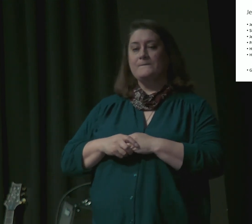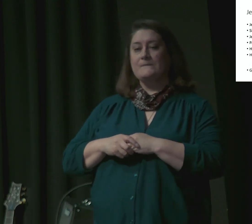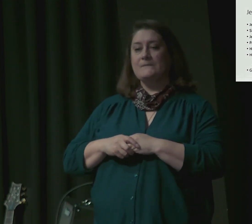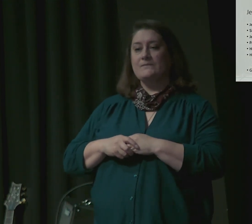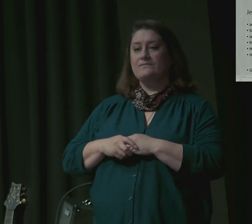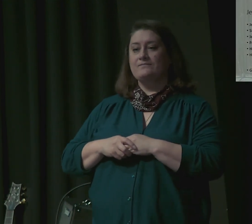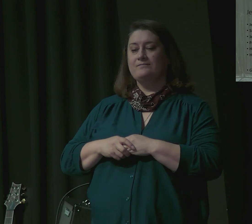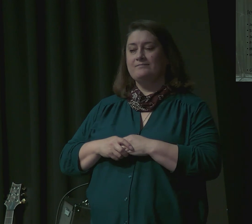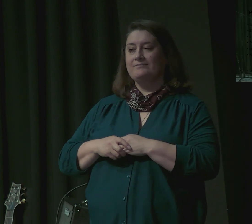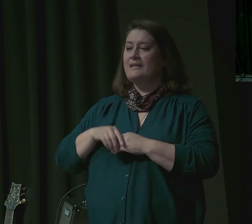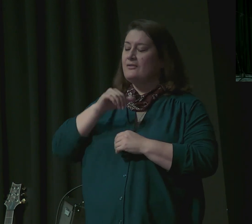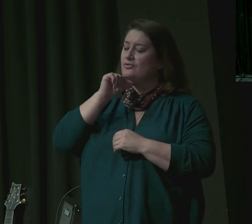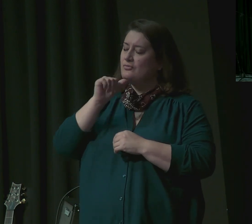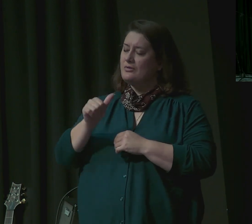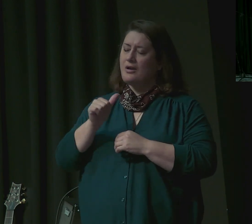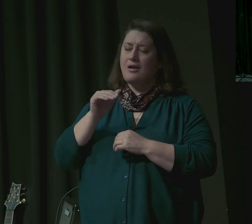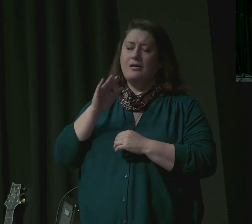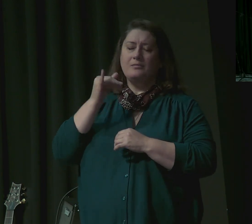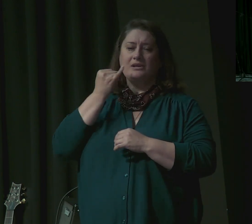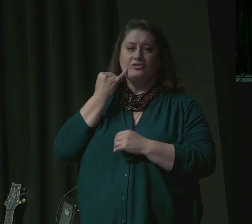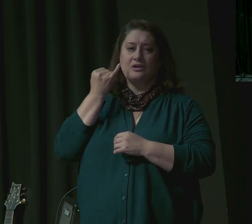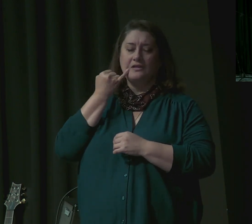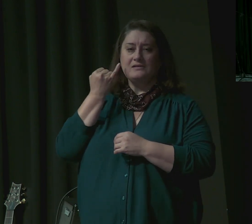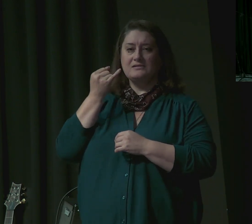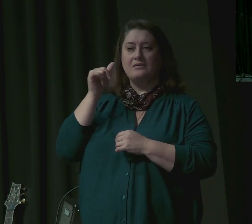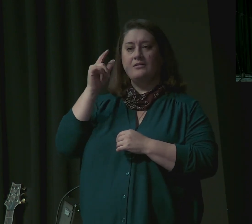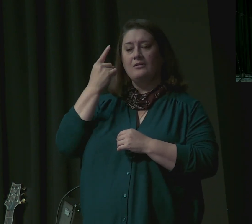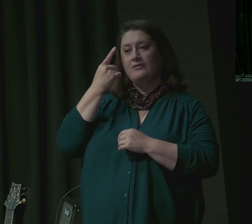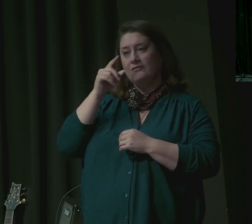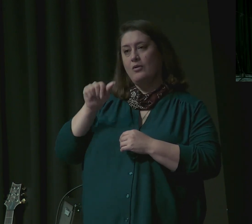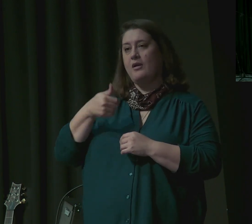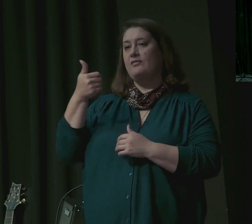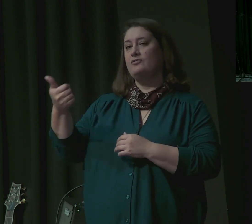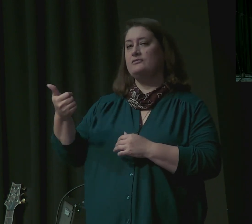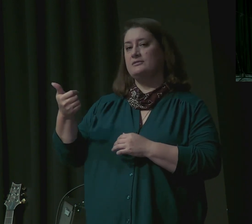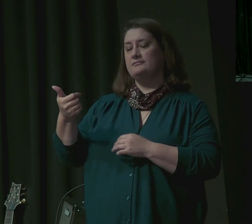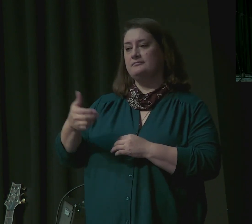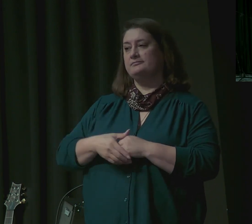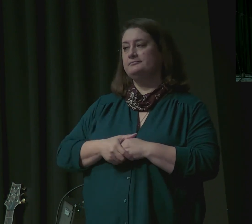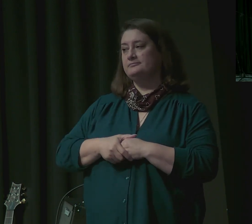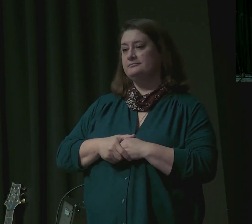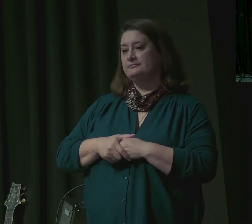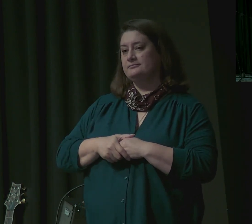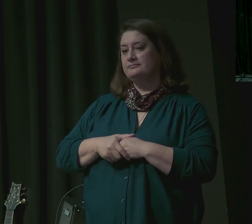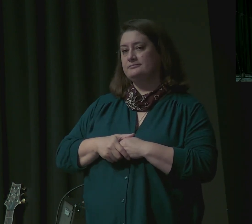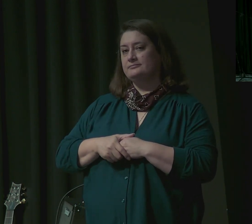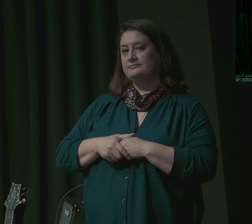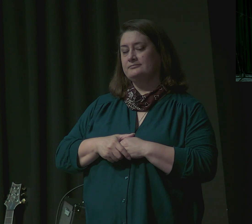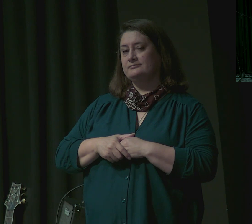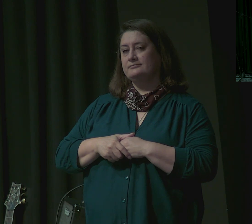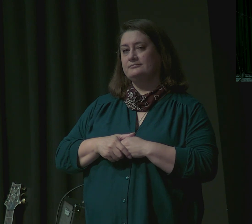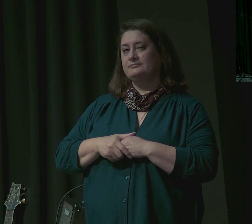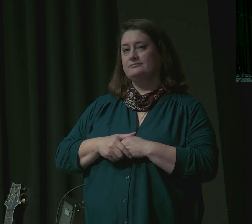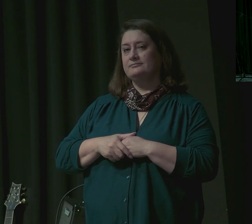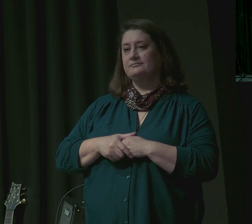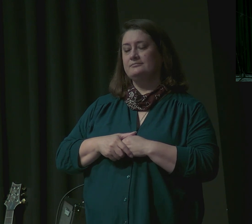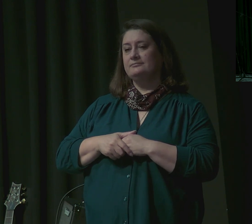we will put on Christ whose grace and love toward others is what we put